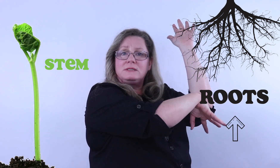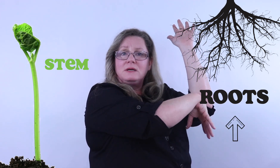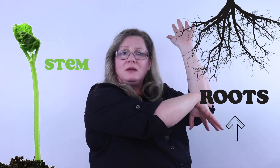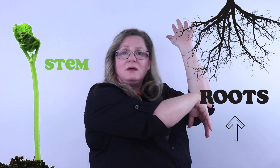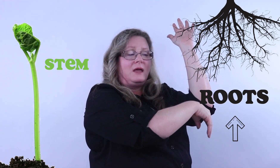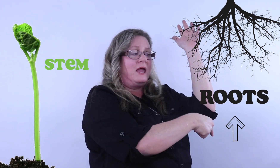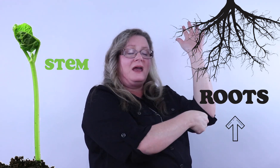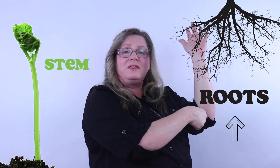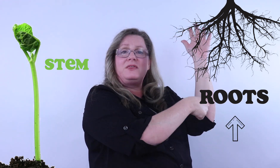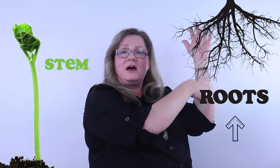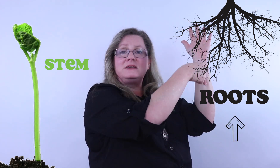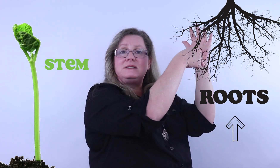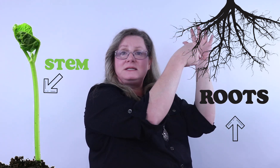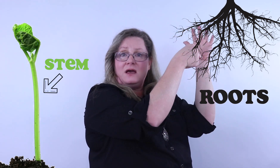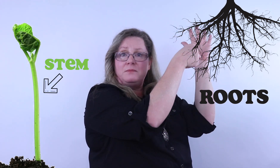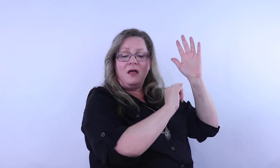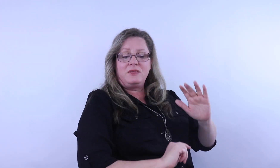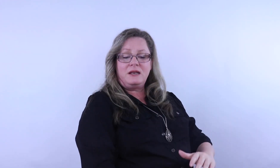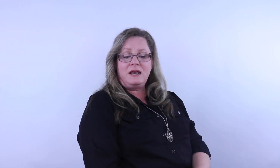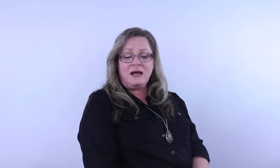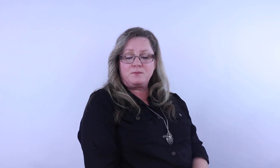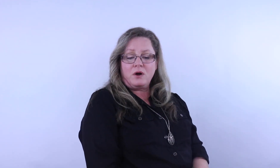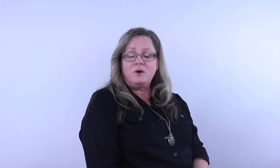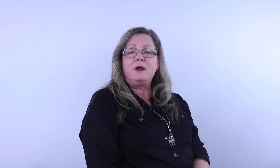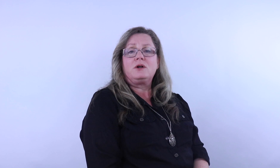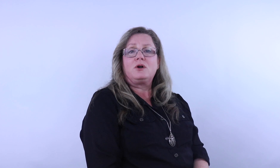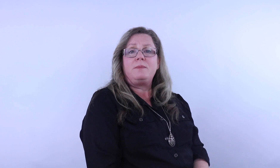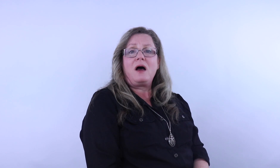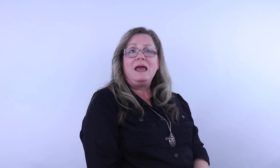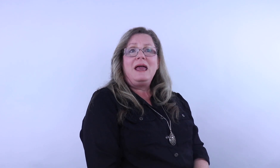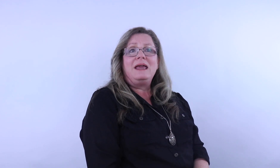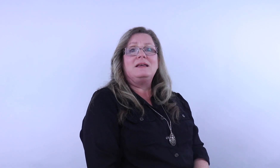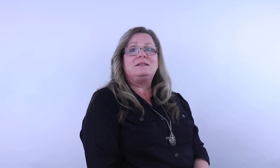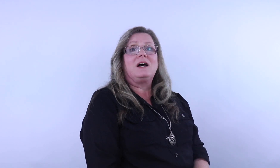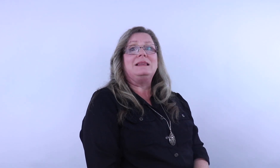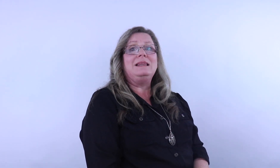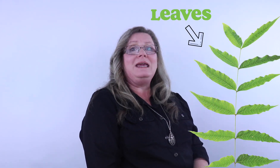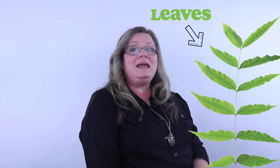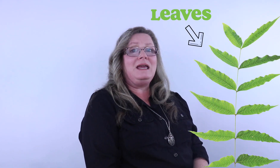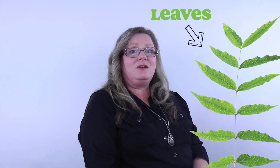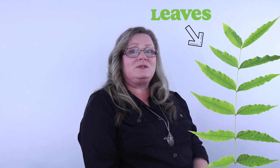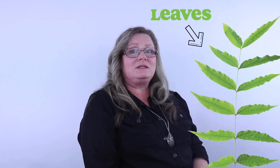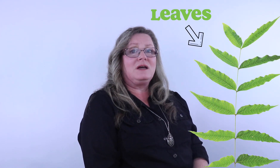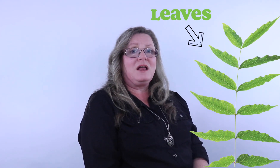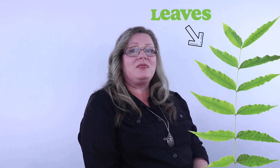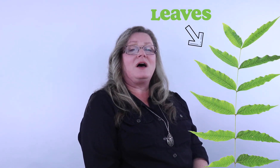and the stem. The next part that we are going to learn about is the leaves. The